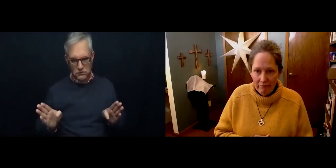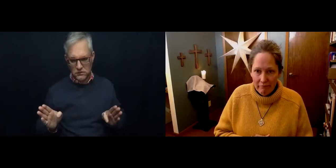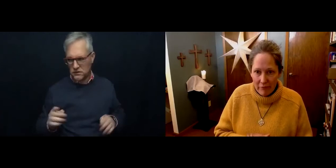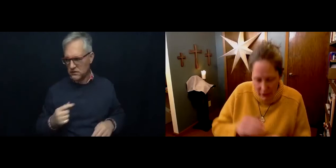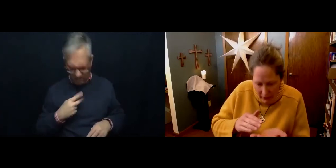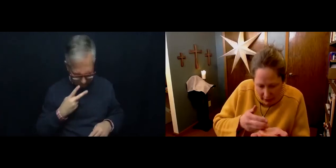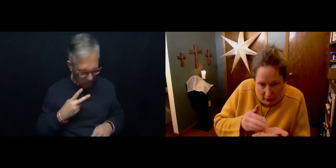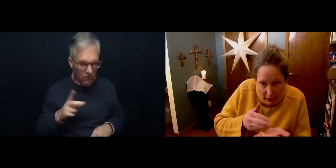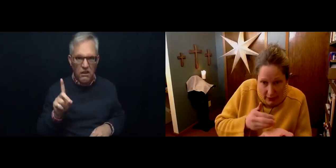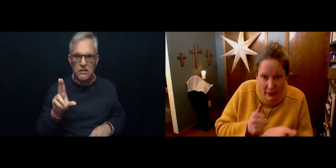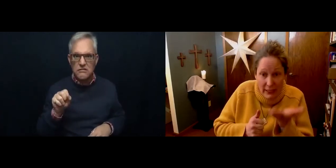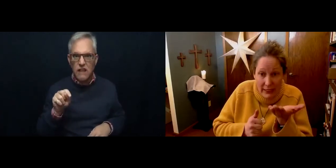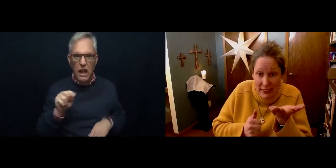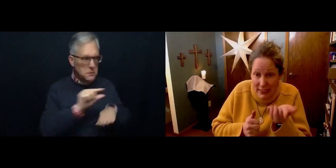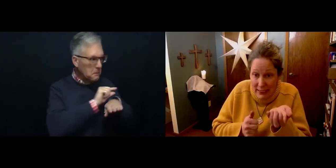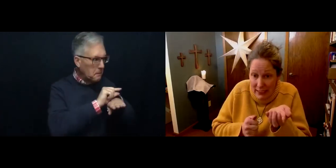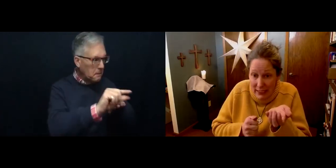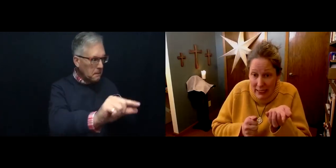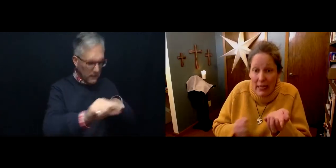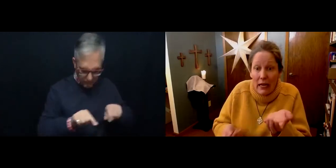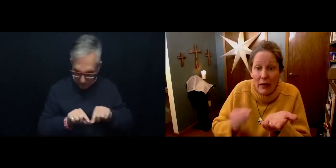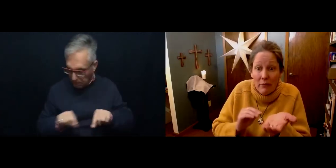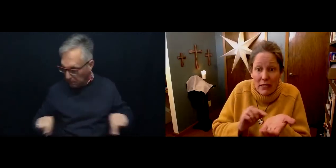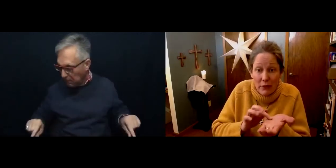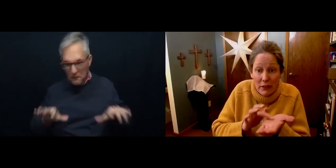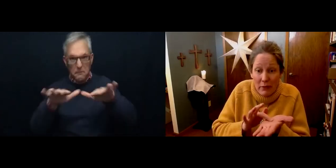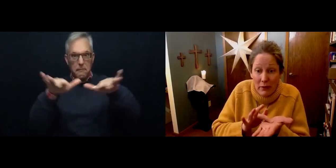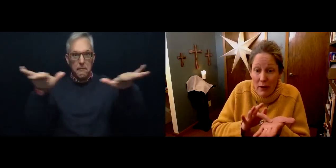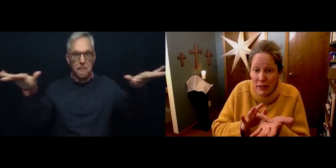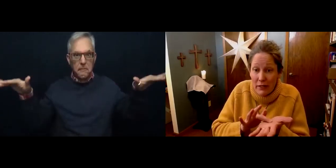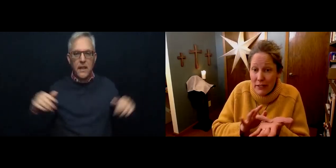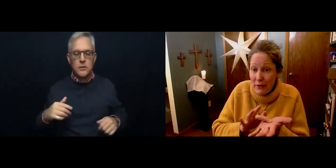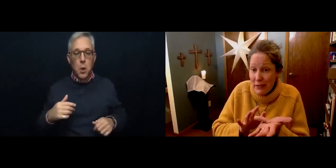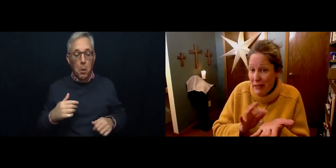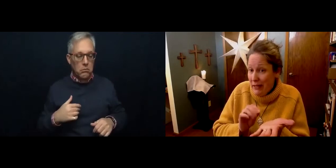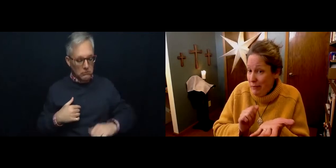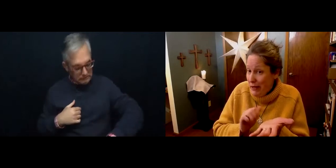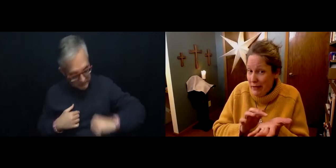So I can collect some of that dust. Again, mix it with a little bit of water. So it's a bit like mud.